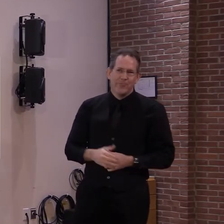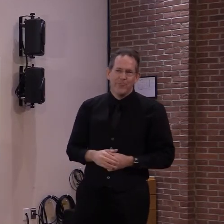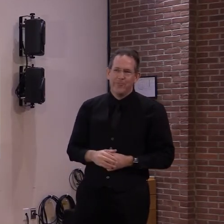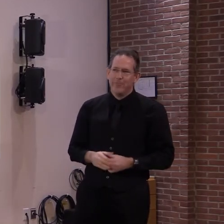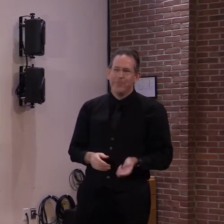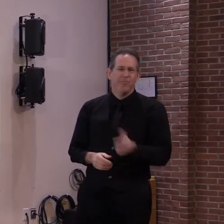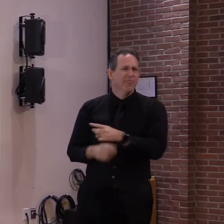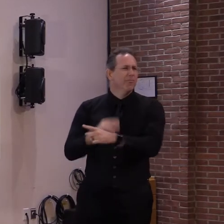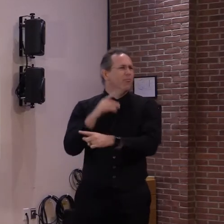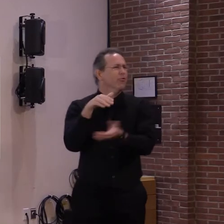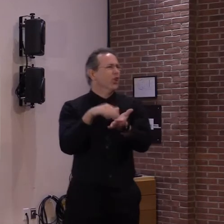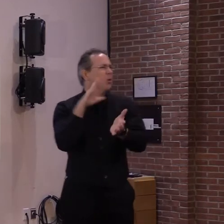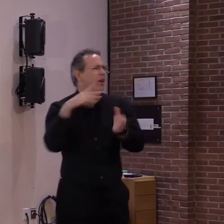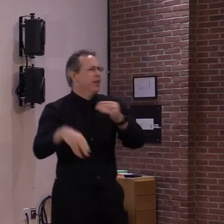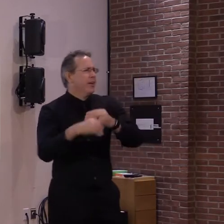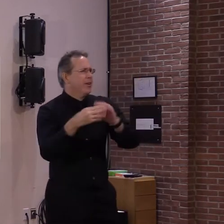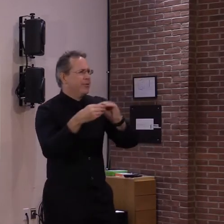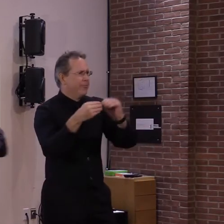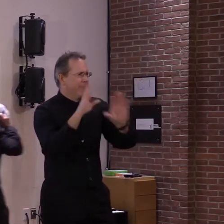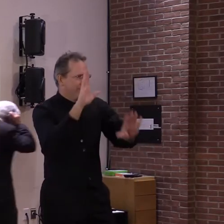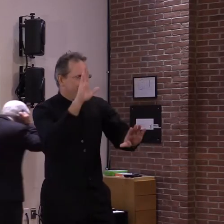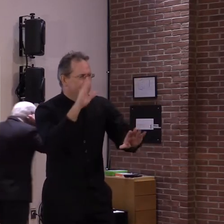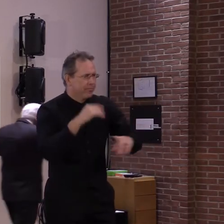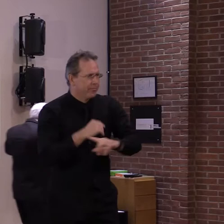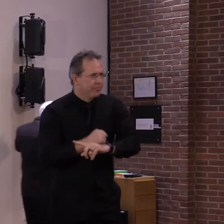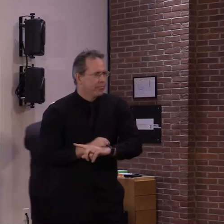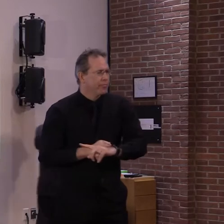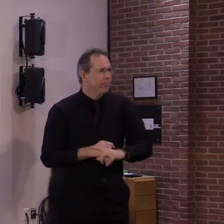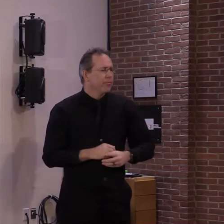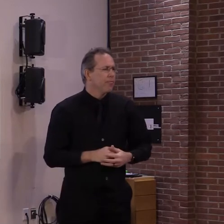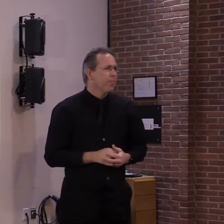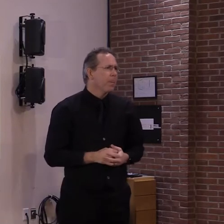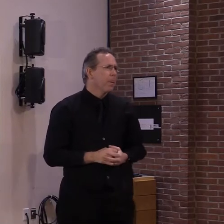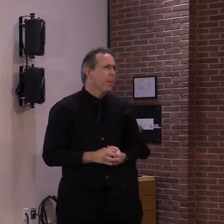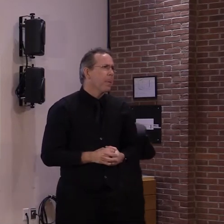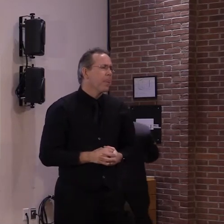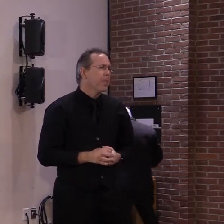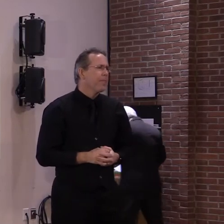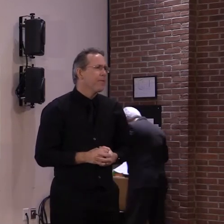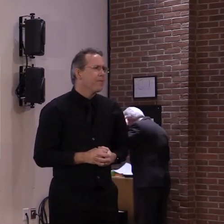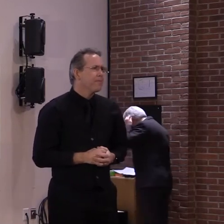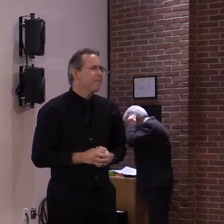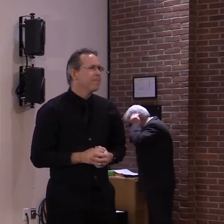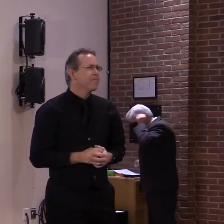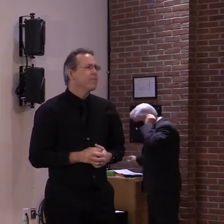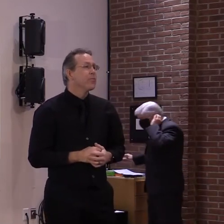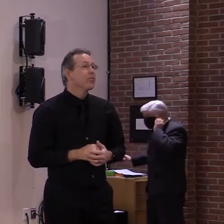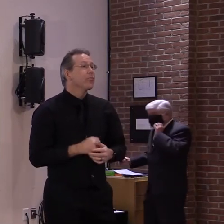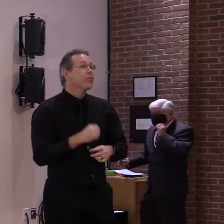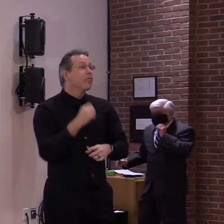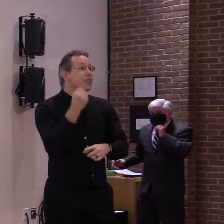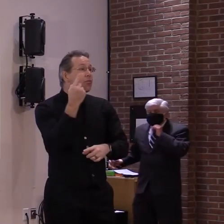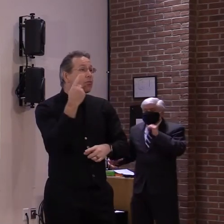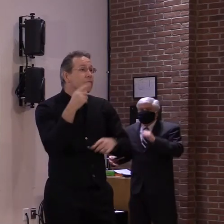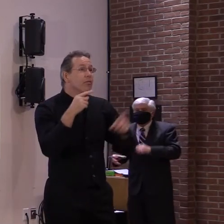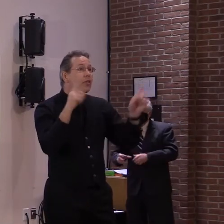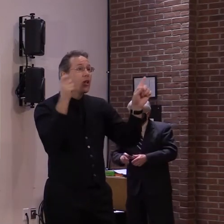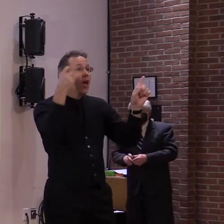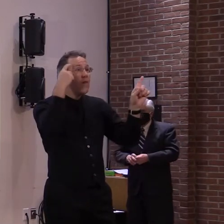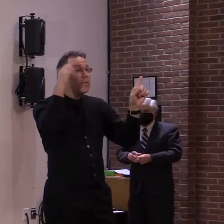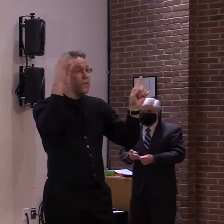I can just add to that, that the government has boldly stated that by the summertime,